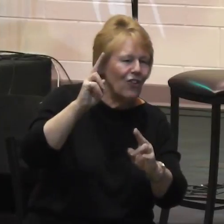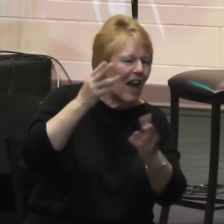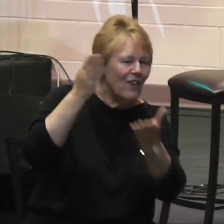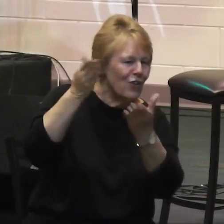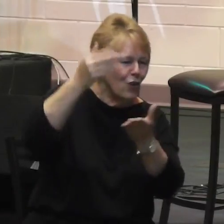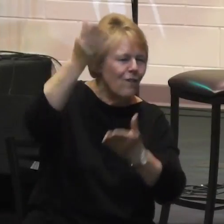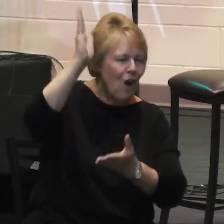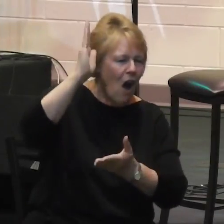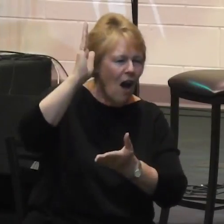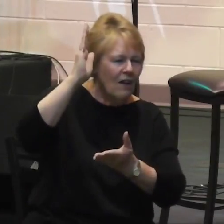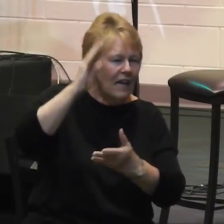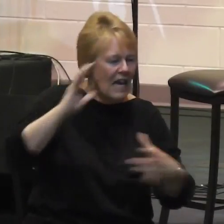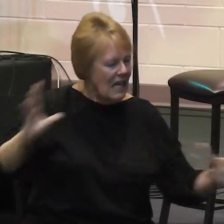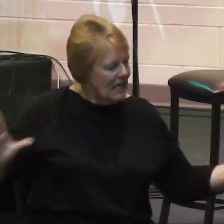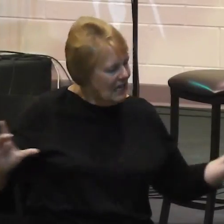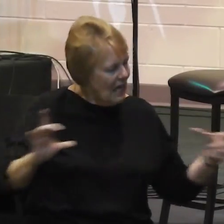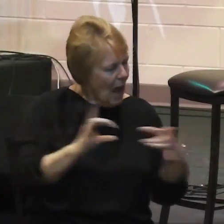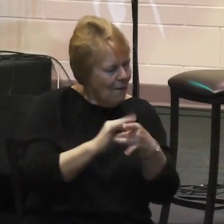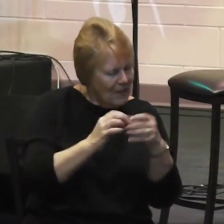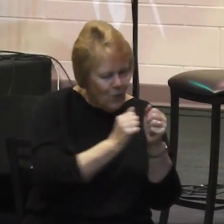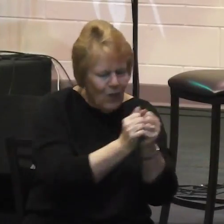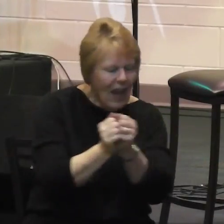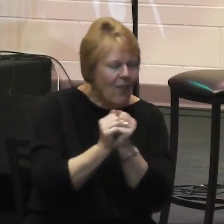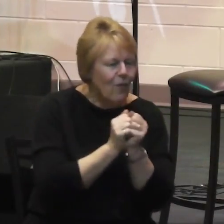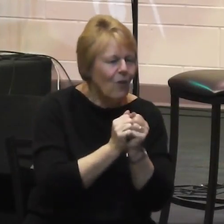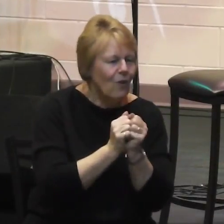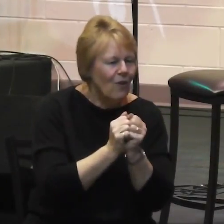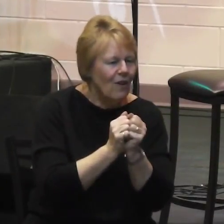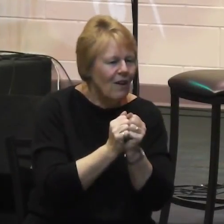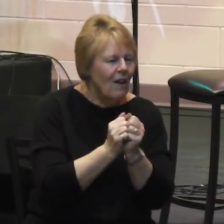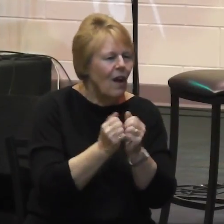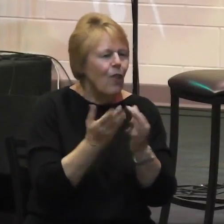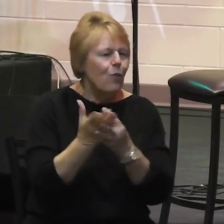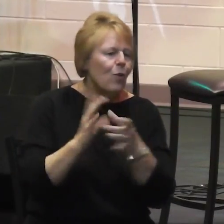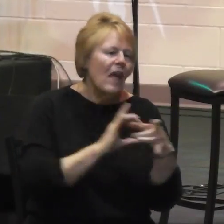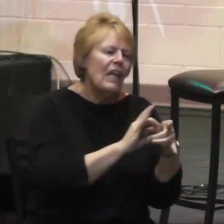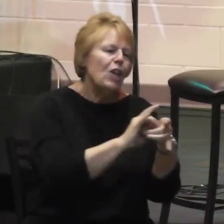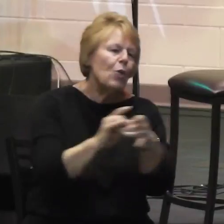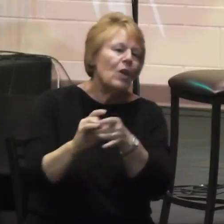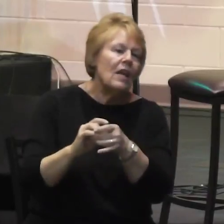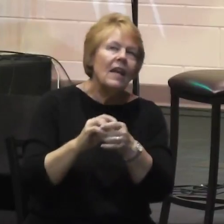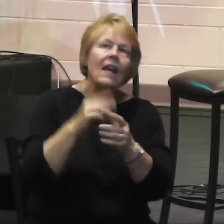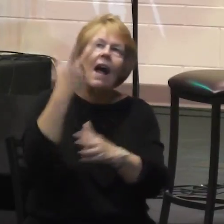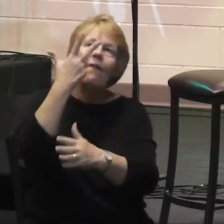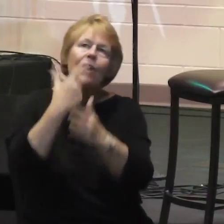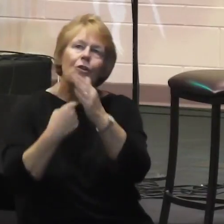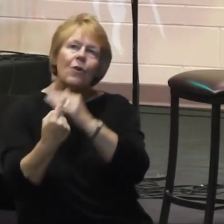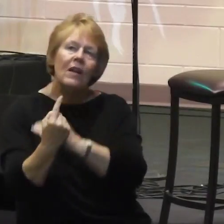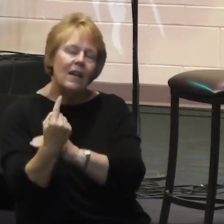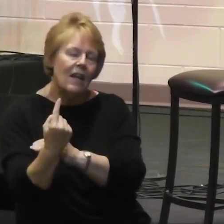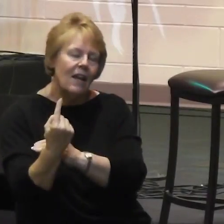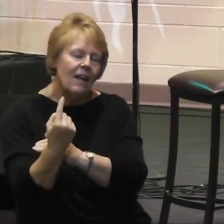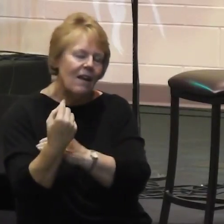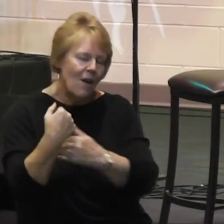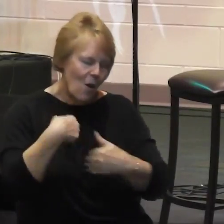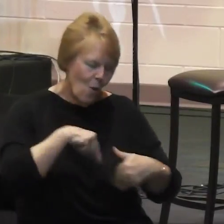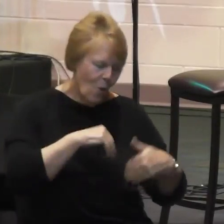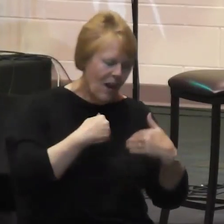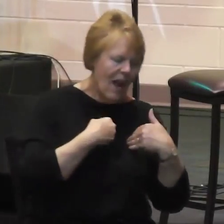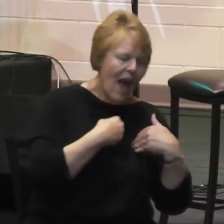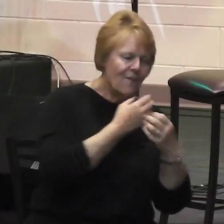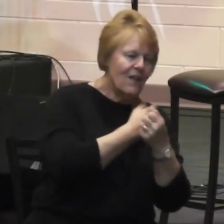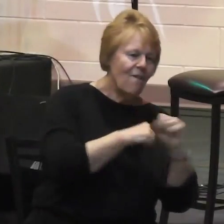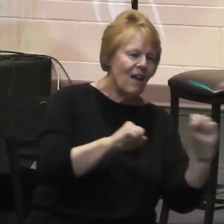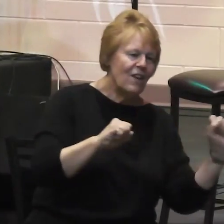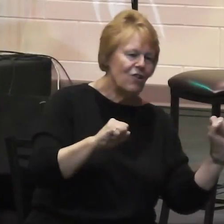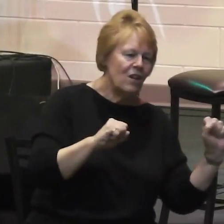God is. Through the unity of the Trinity we received salvation. Through the